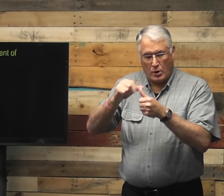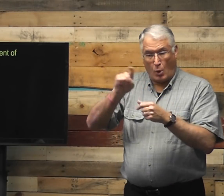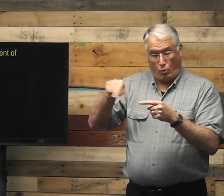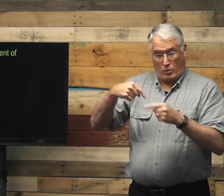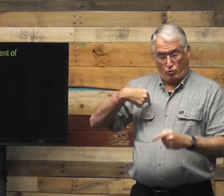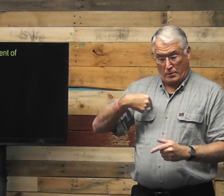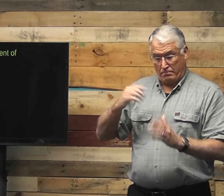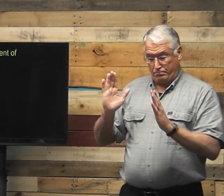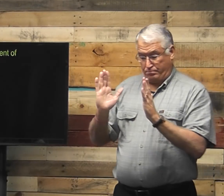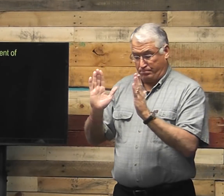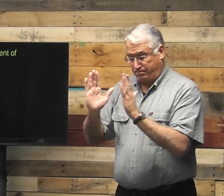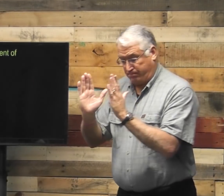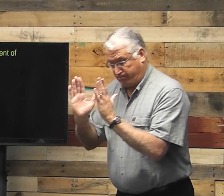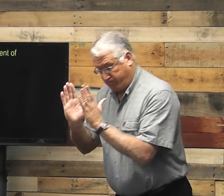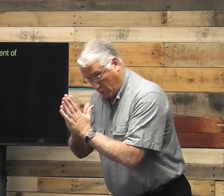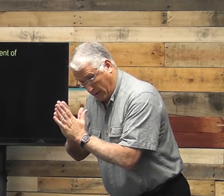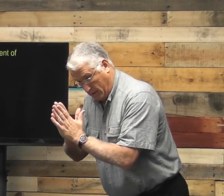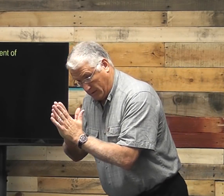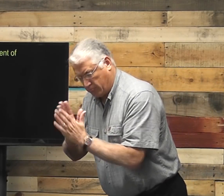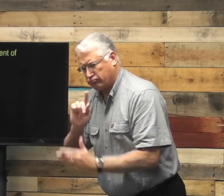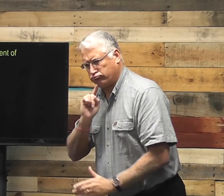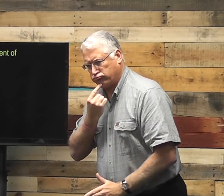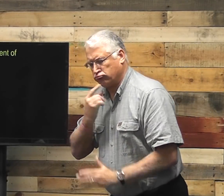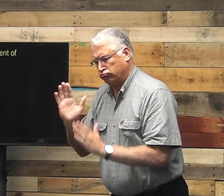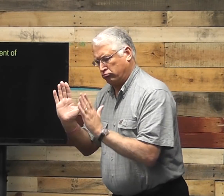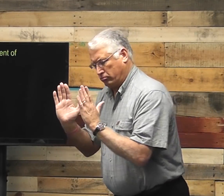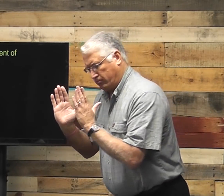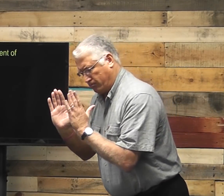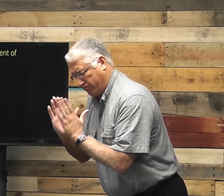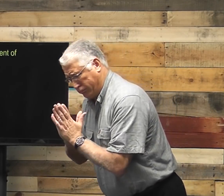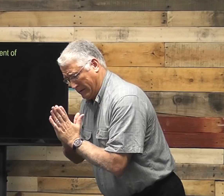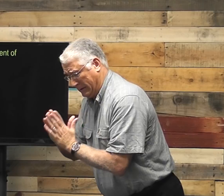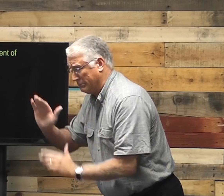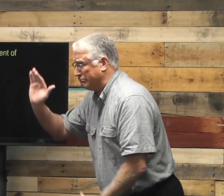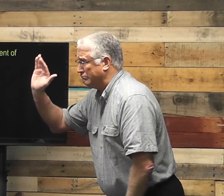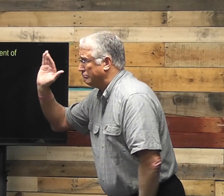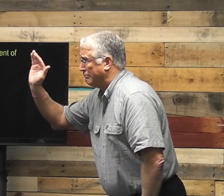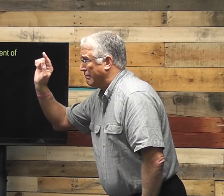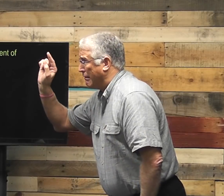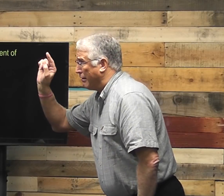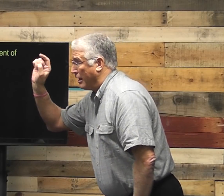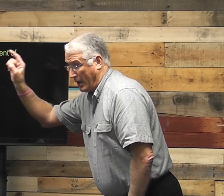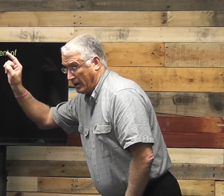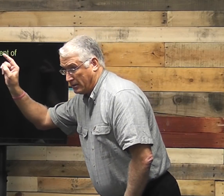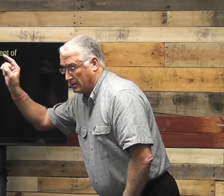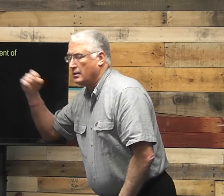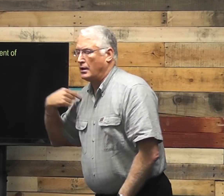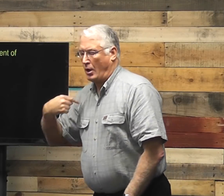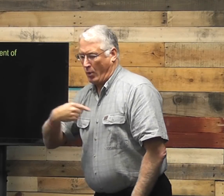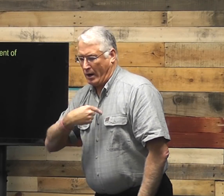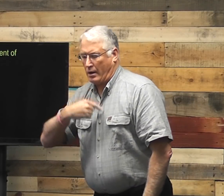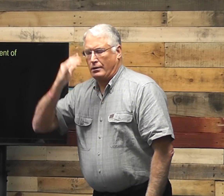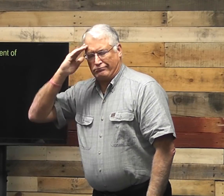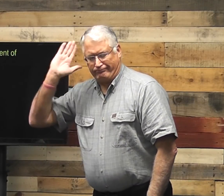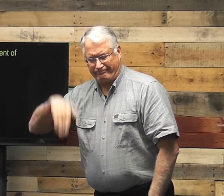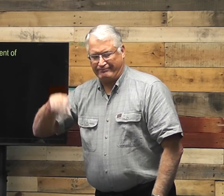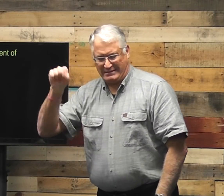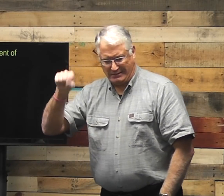when we pray, seriously pray, and we go to God, we